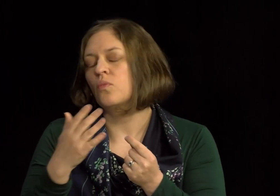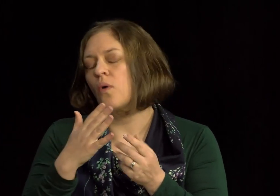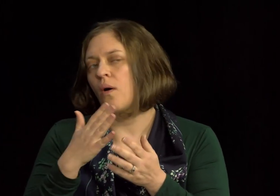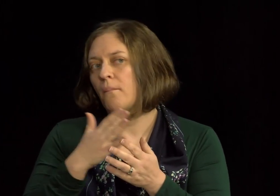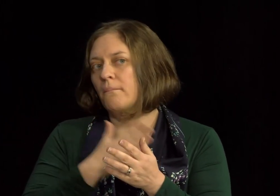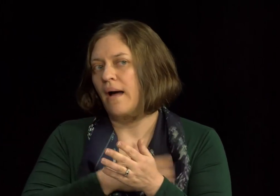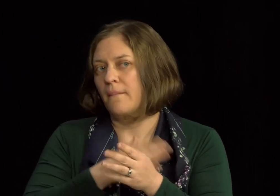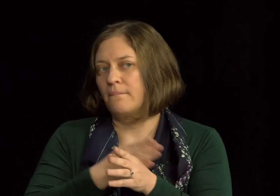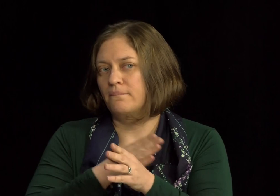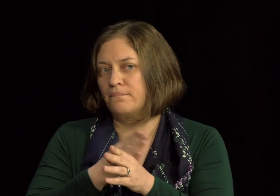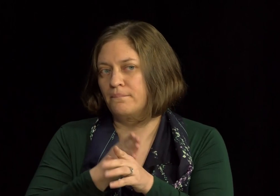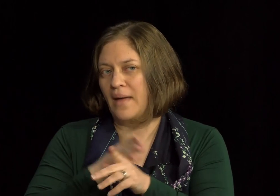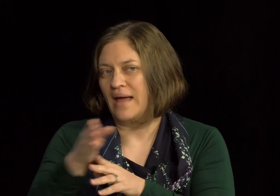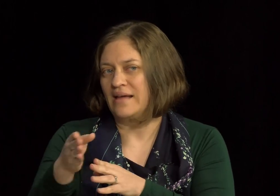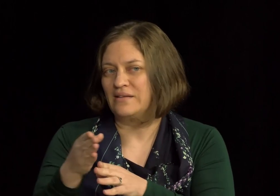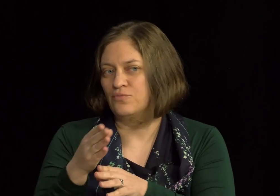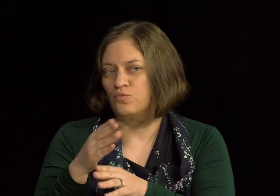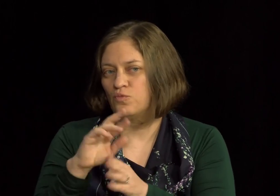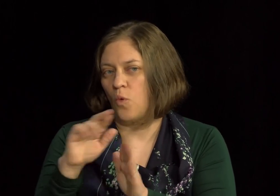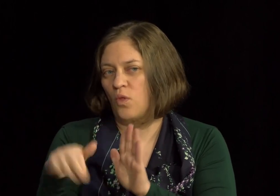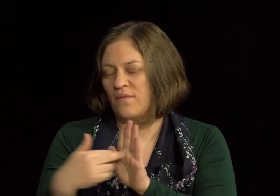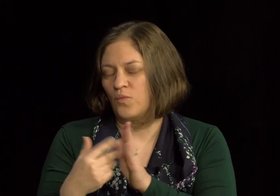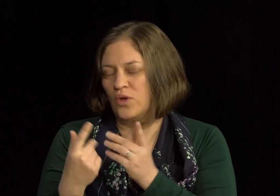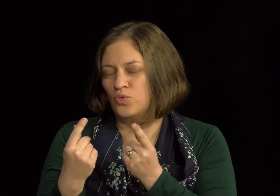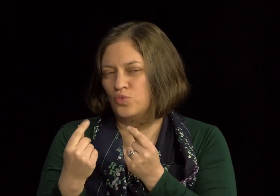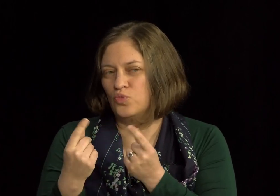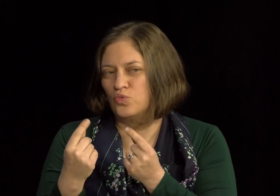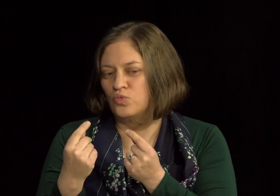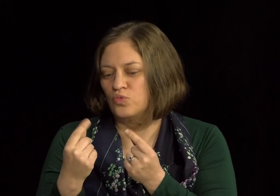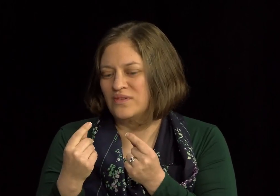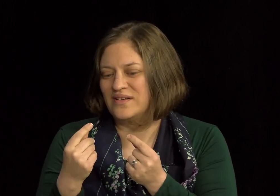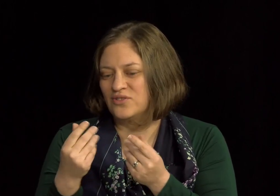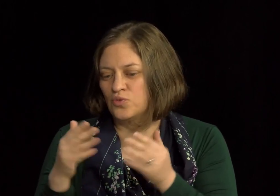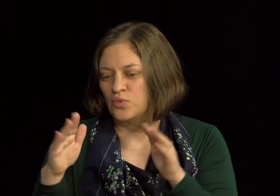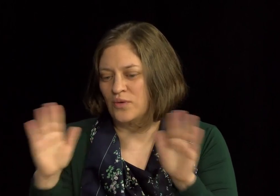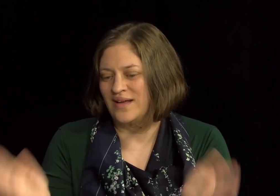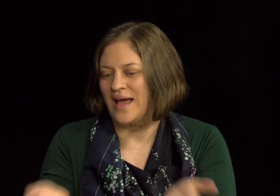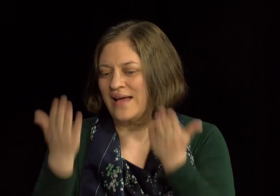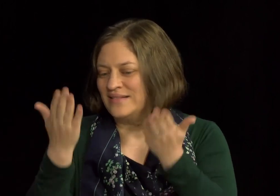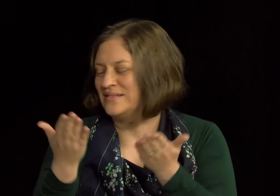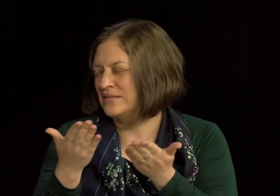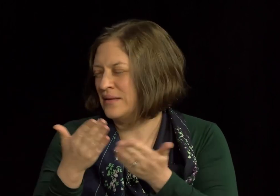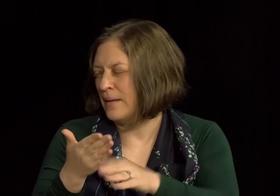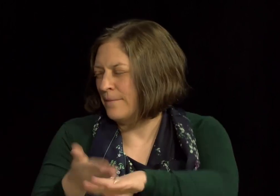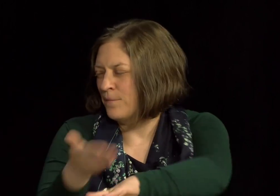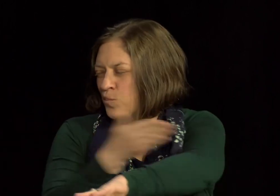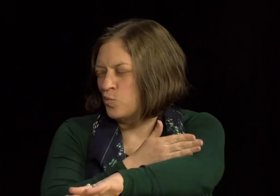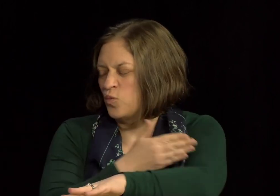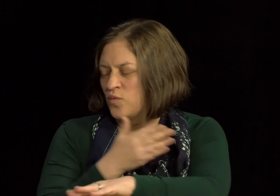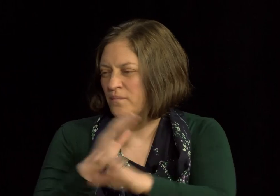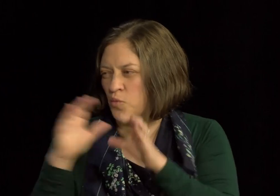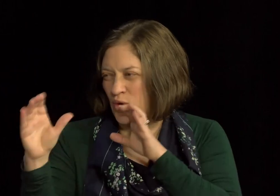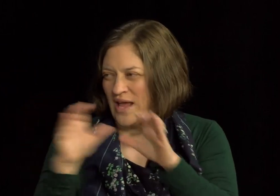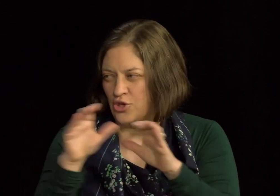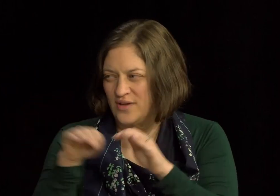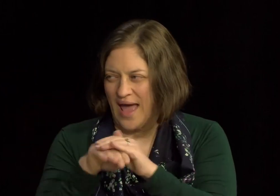Sure. So my primary role is to enhance and improve